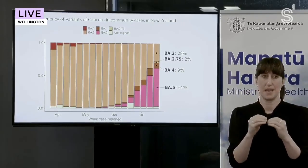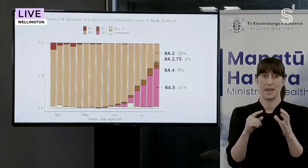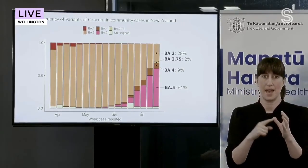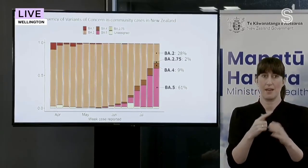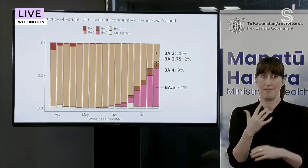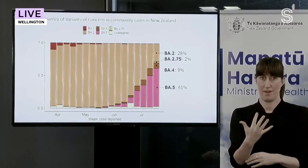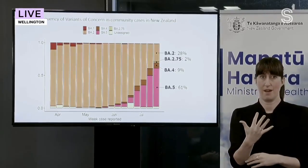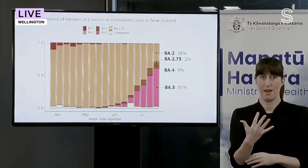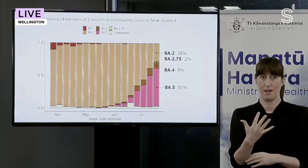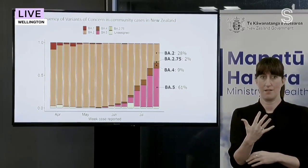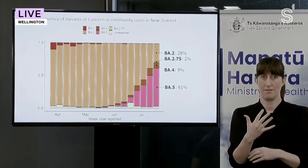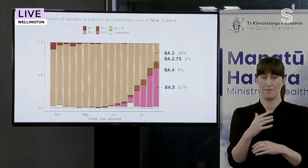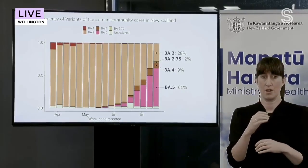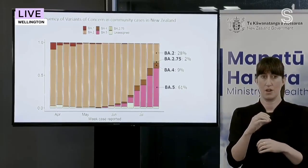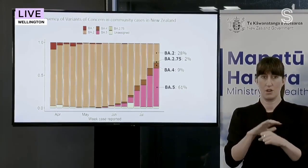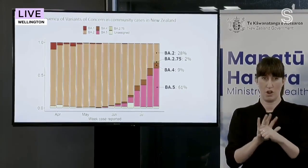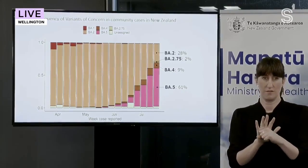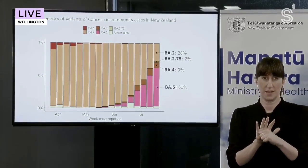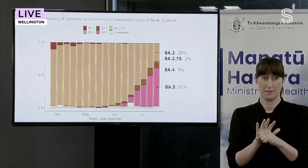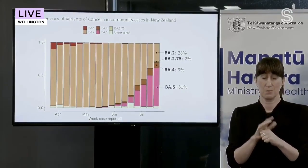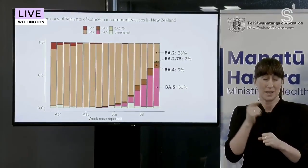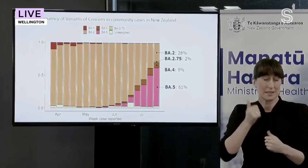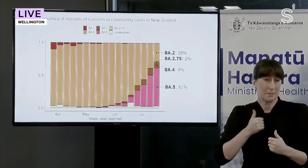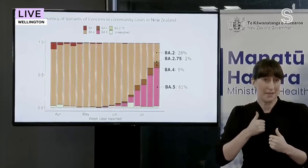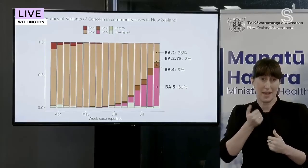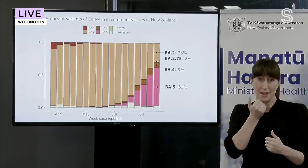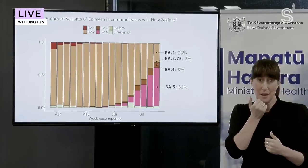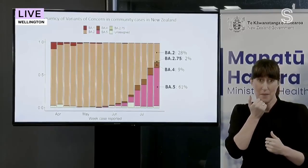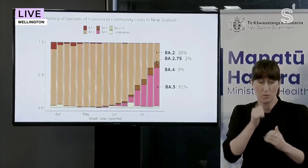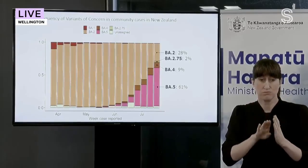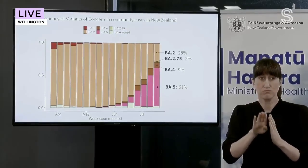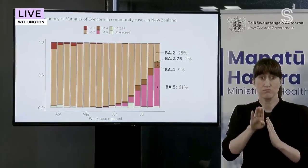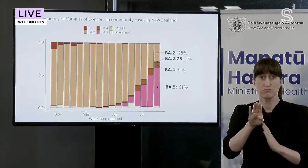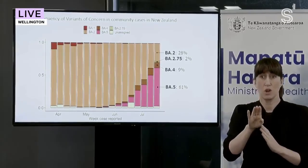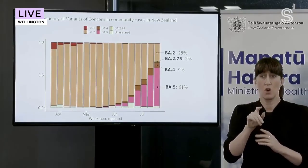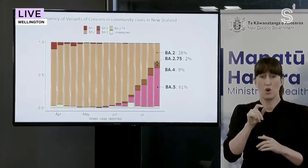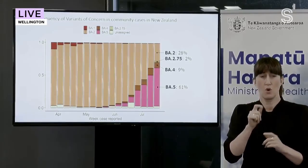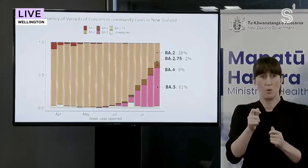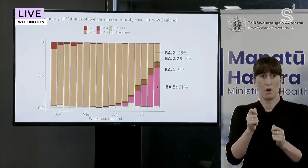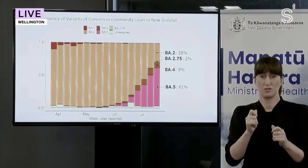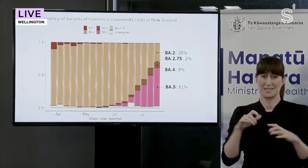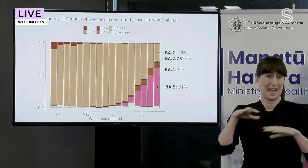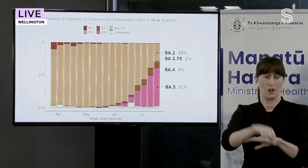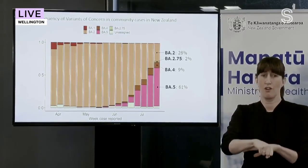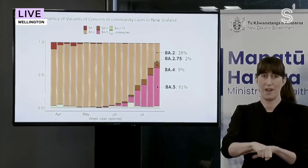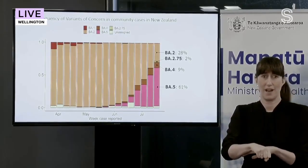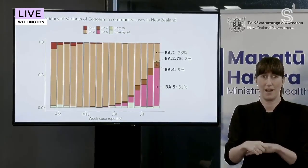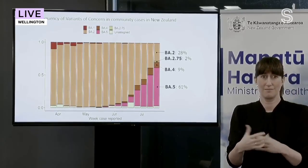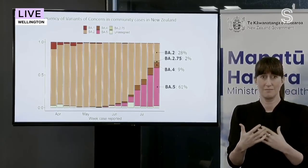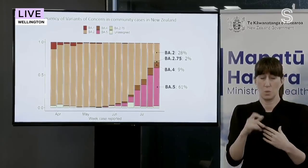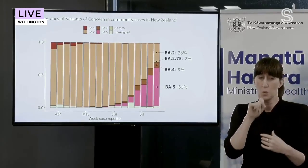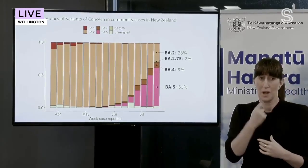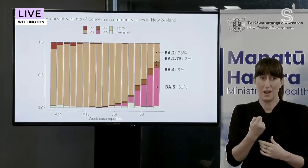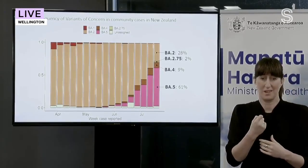-variant, and we will expect that to continue to increase. So we'll probably see an almost full takeover by BA5 by